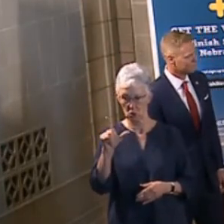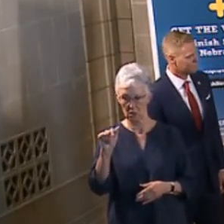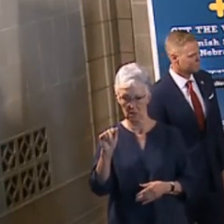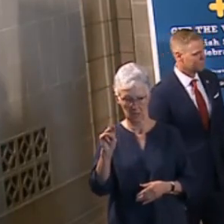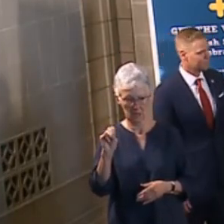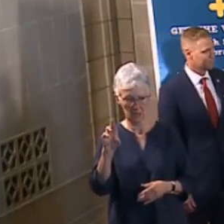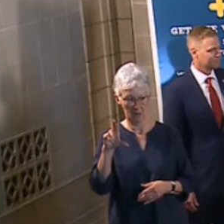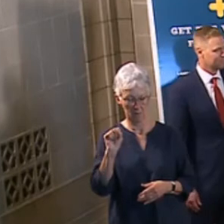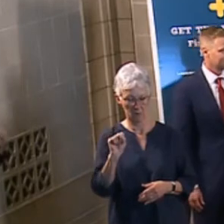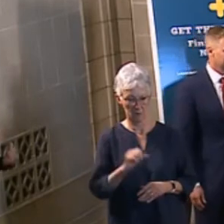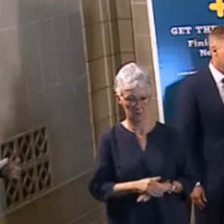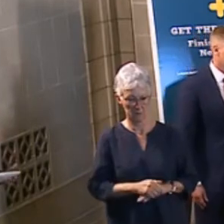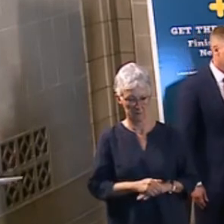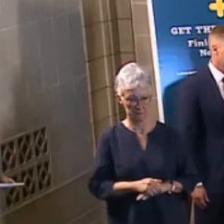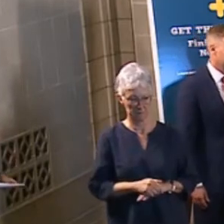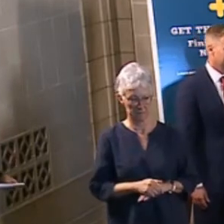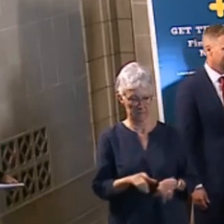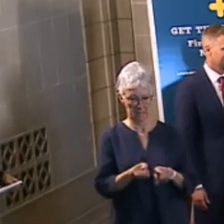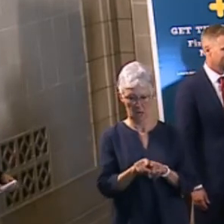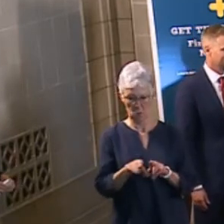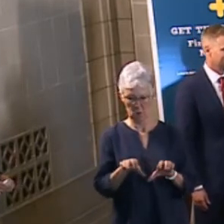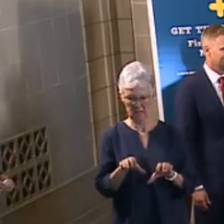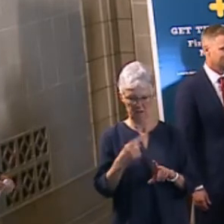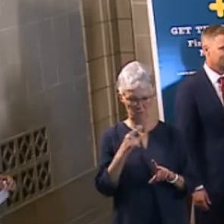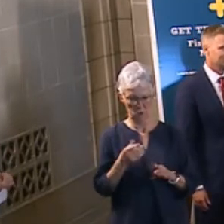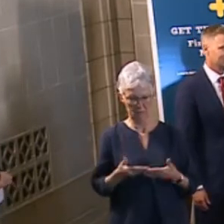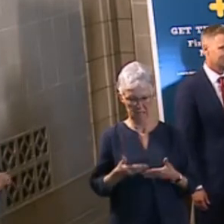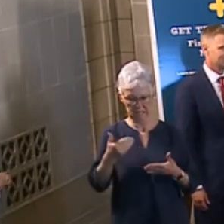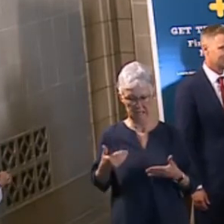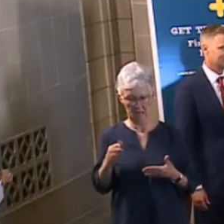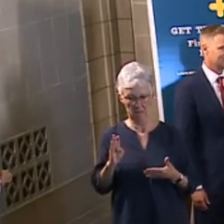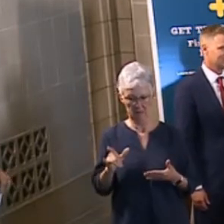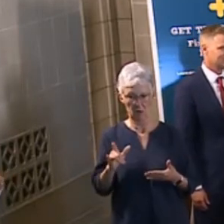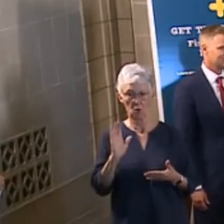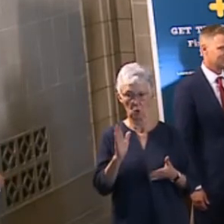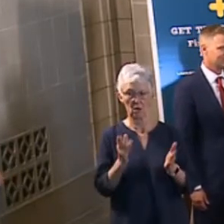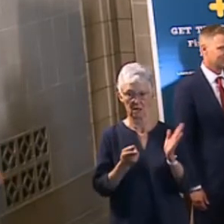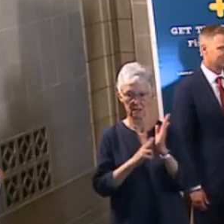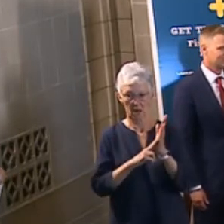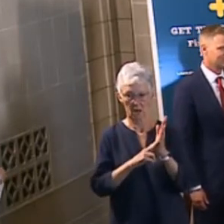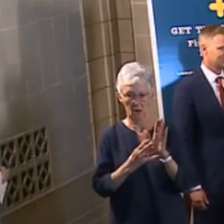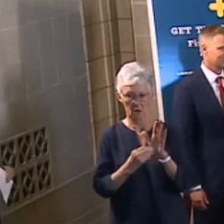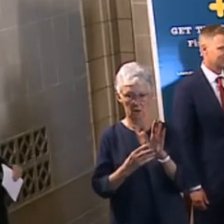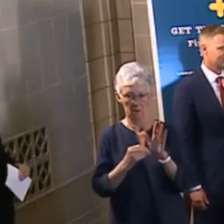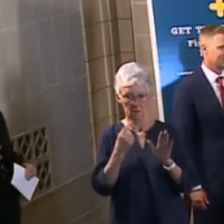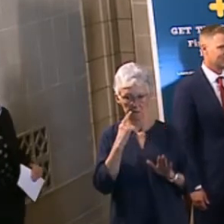previous bill, I have signed copies for you here.